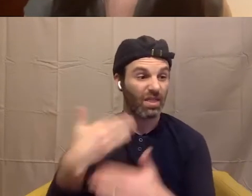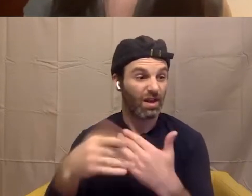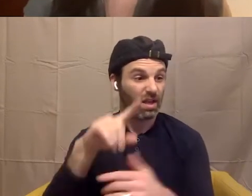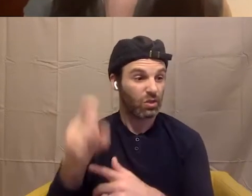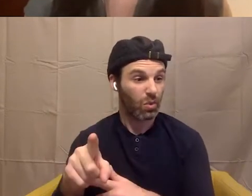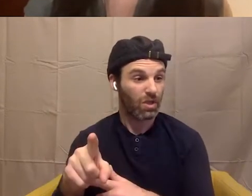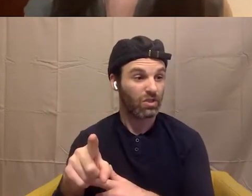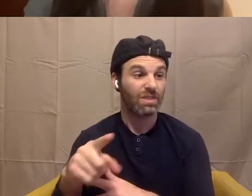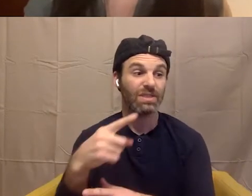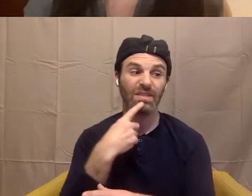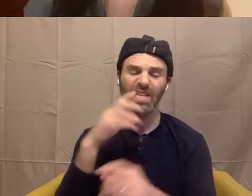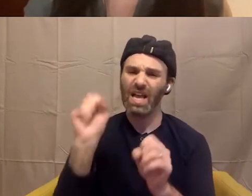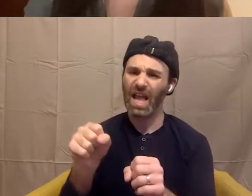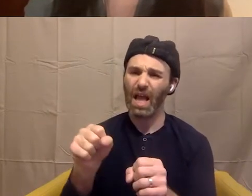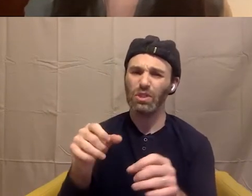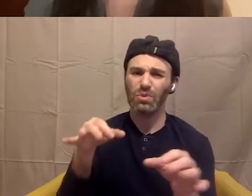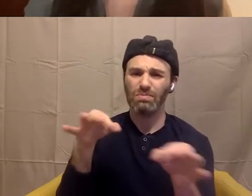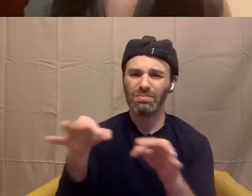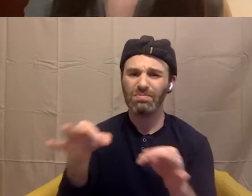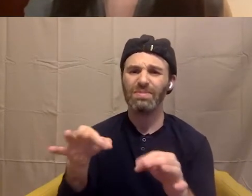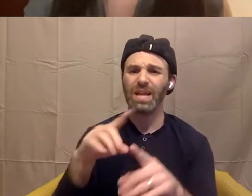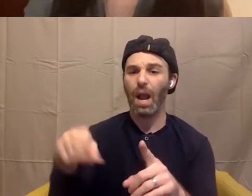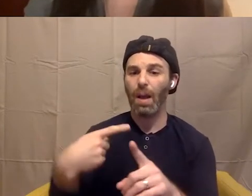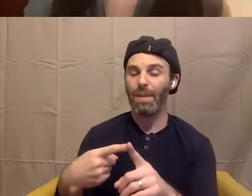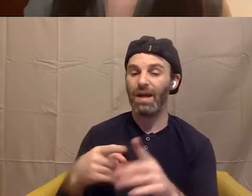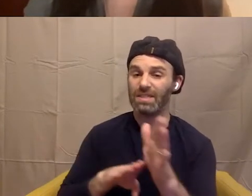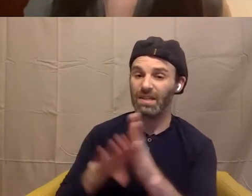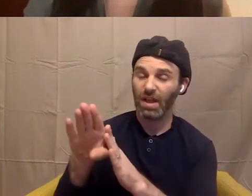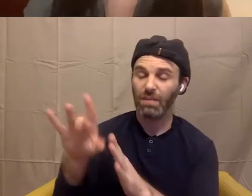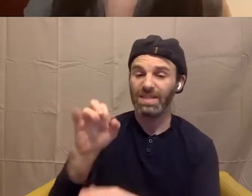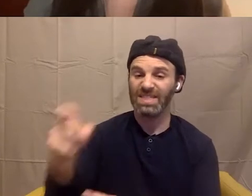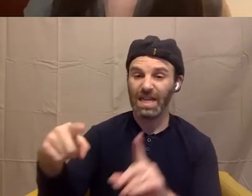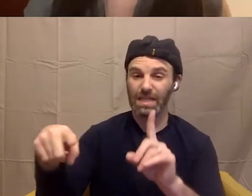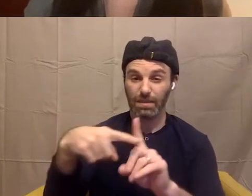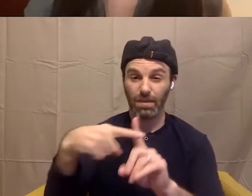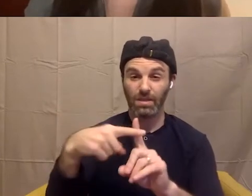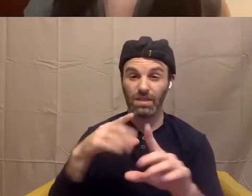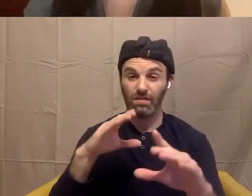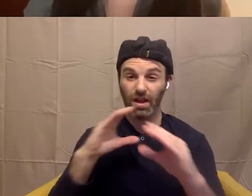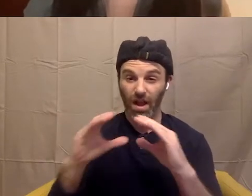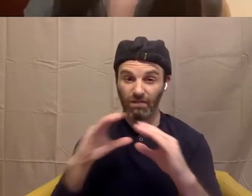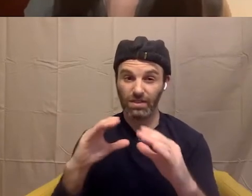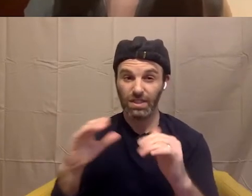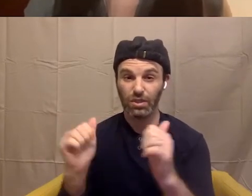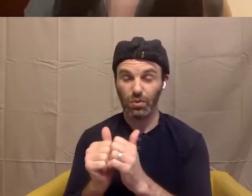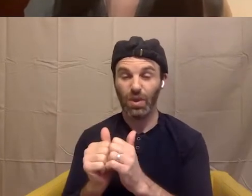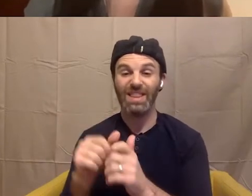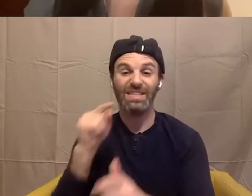speak to developing sex positive conversations with teens that have experienced sexual abuse and trauma